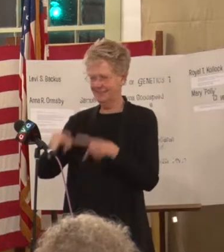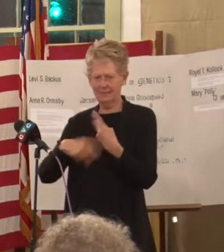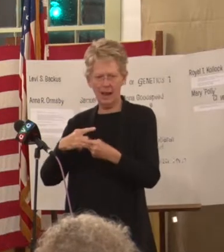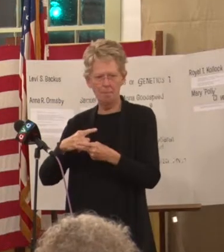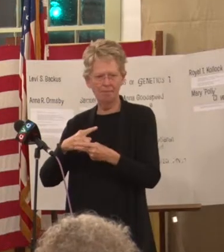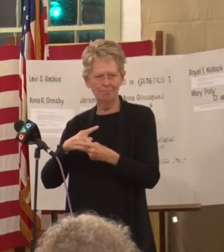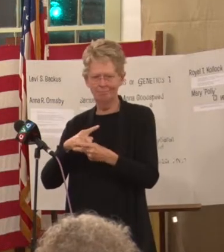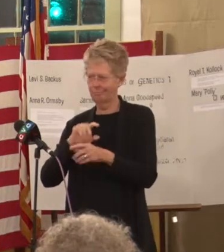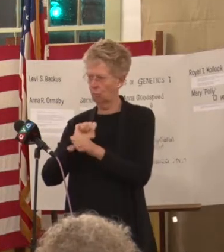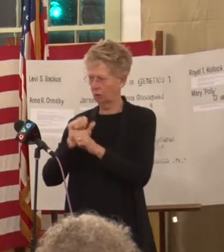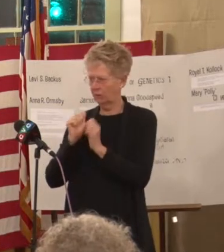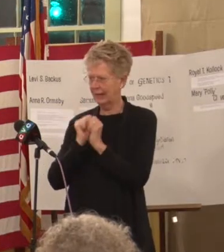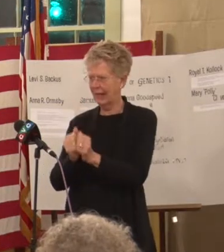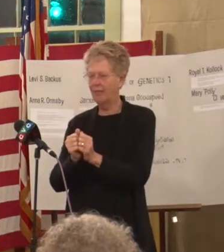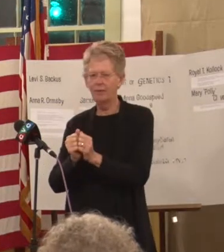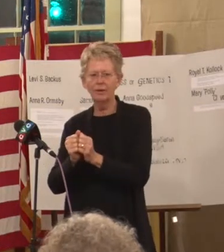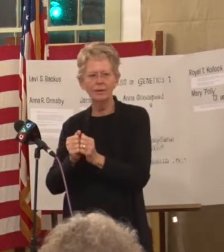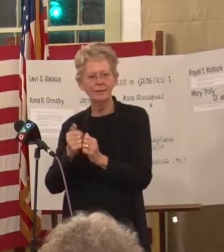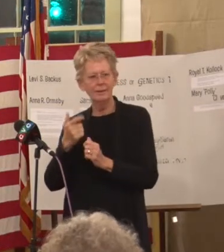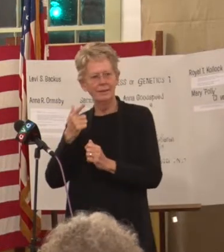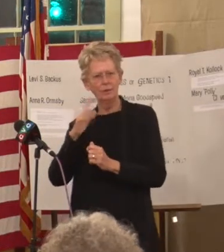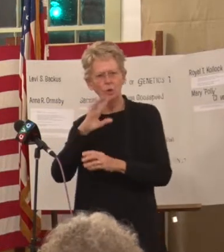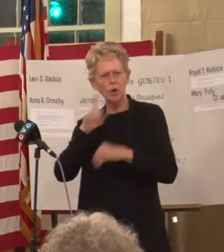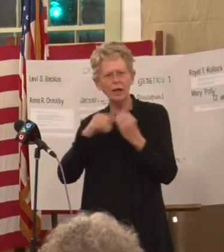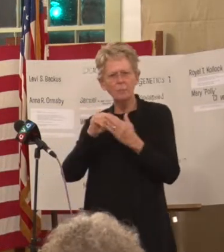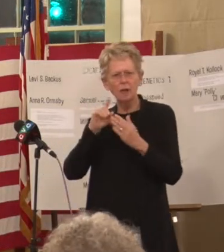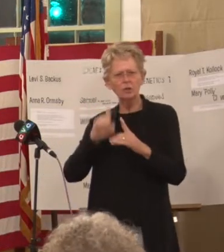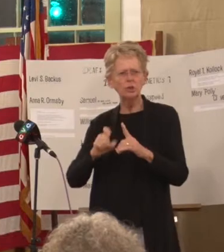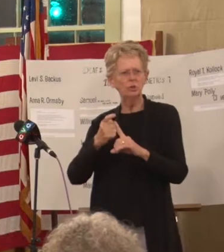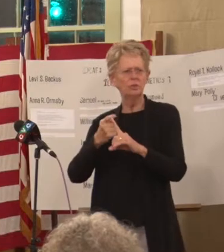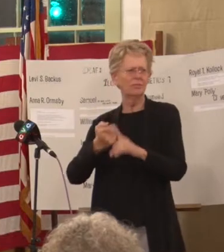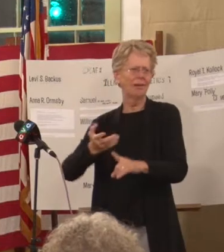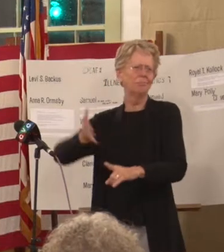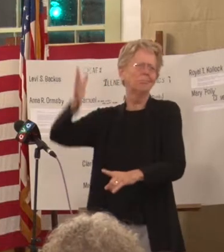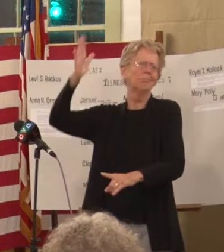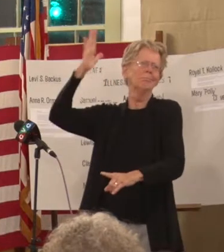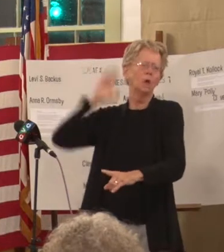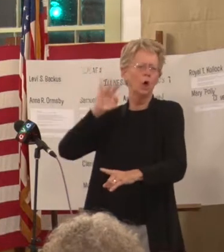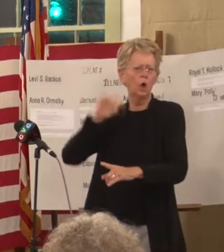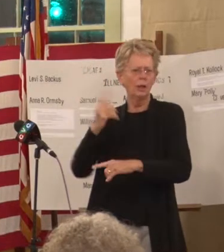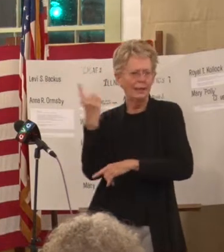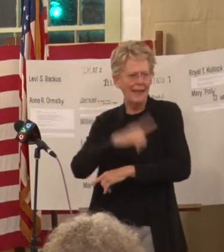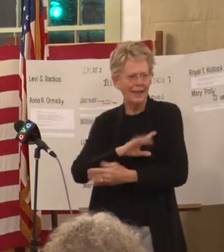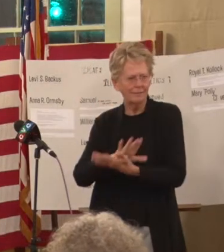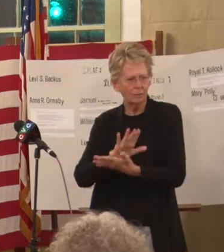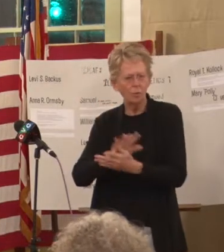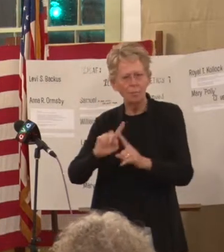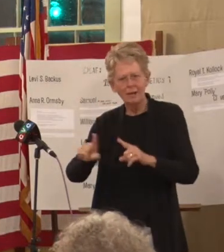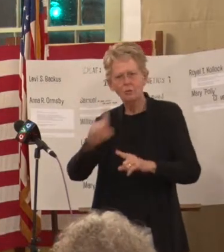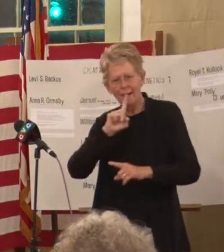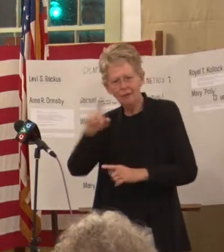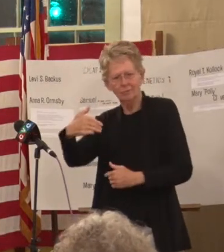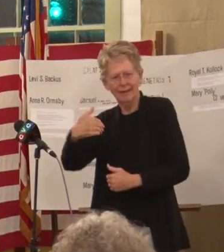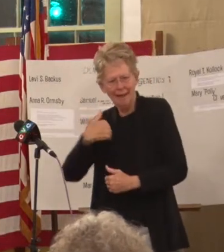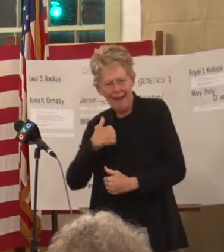talking about students from the earliest days of the school to actually have some artifacts